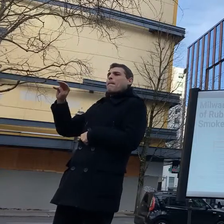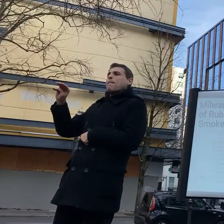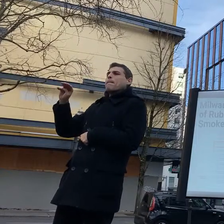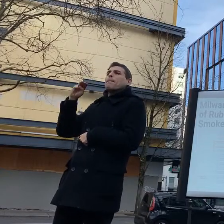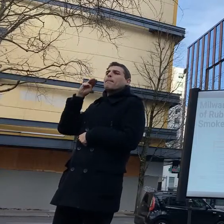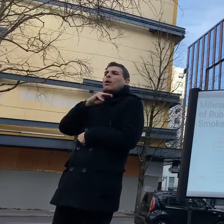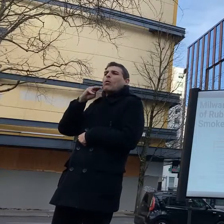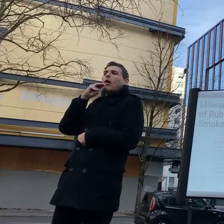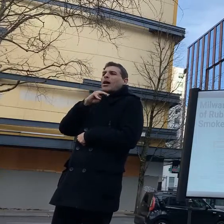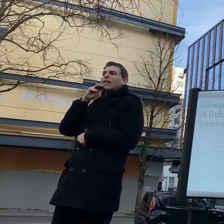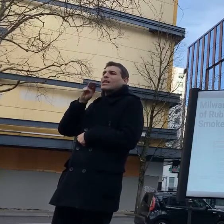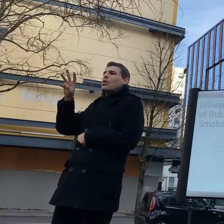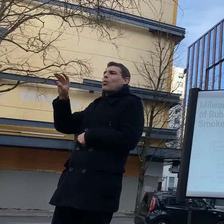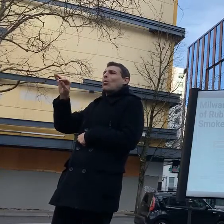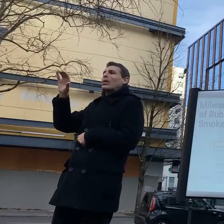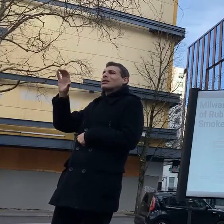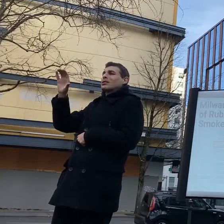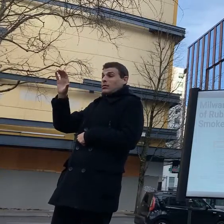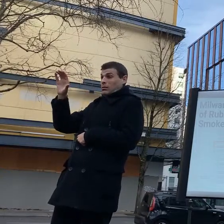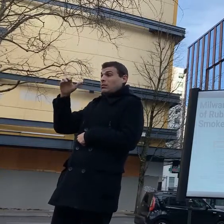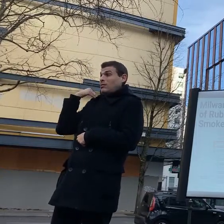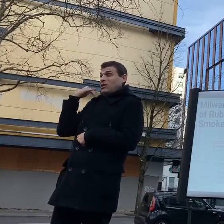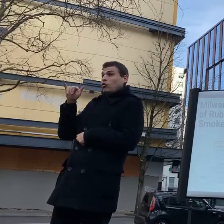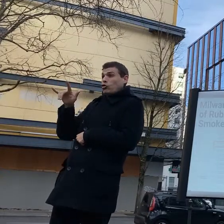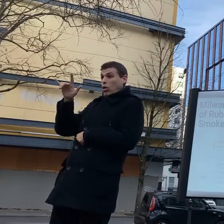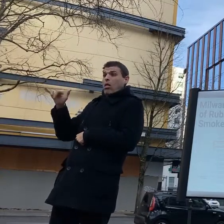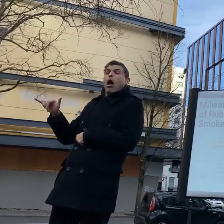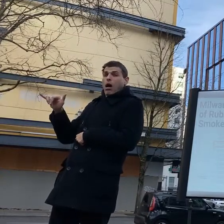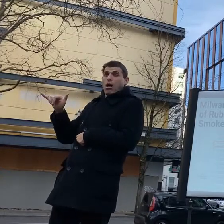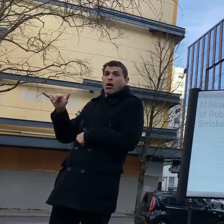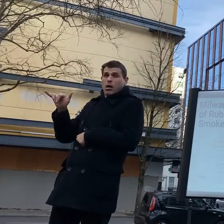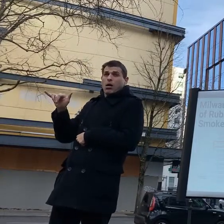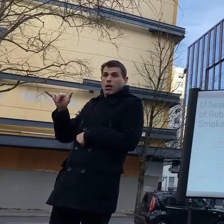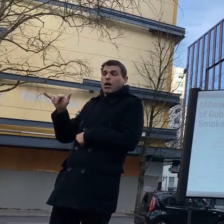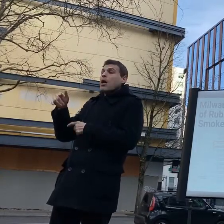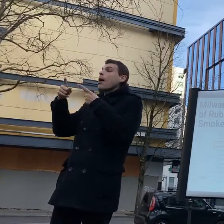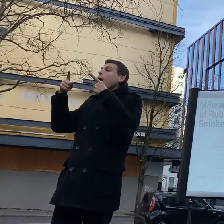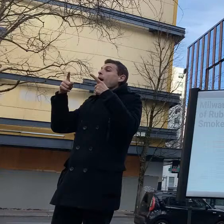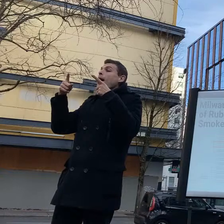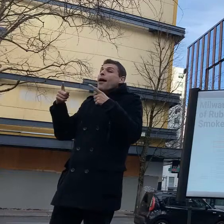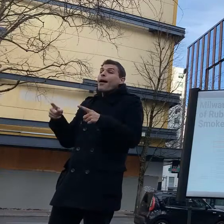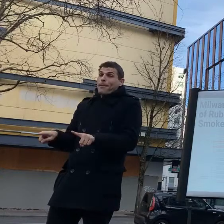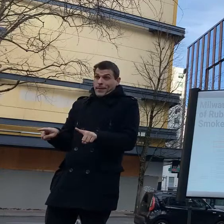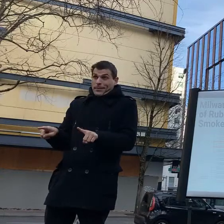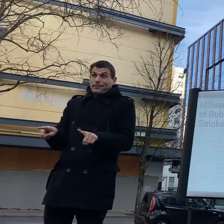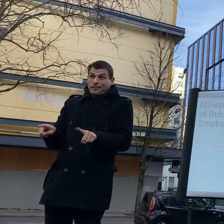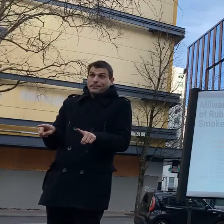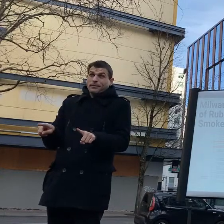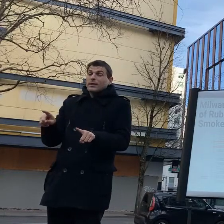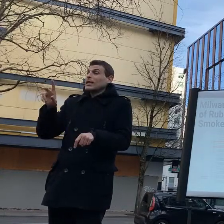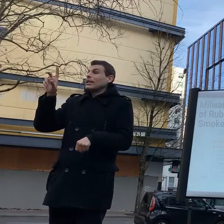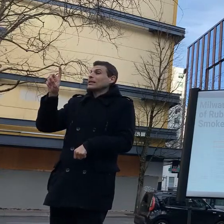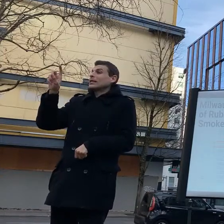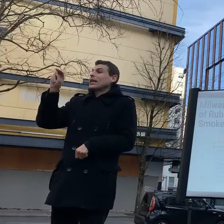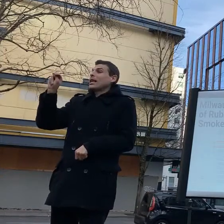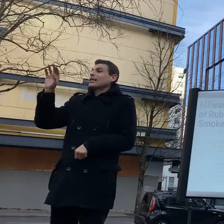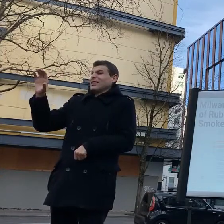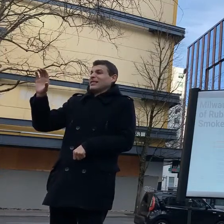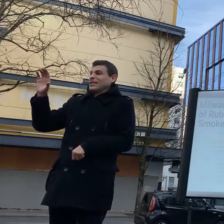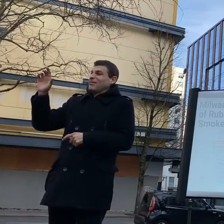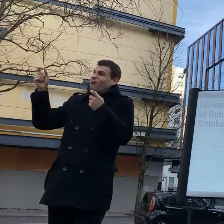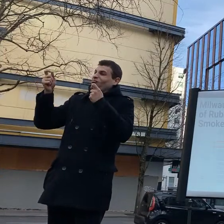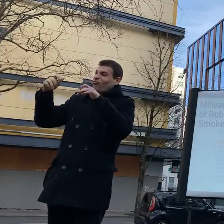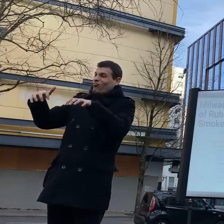this is important because this stuff is available online it's available in